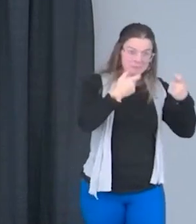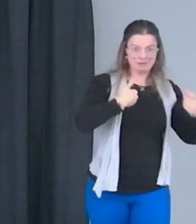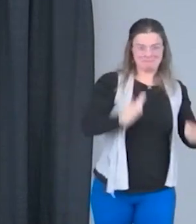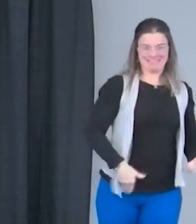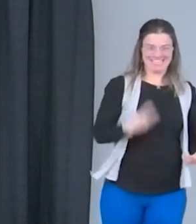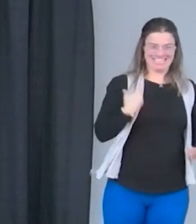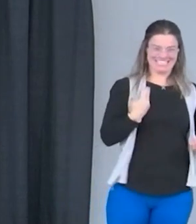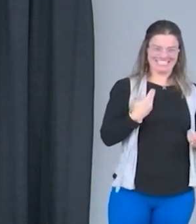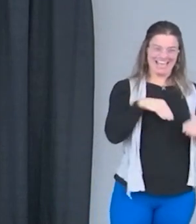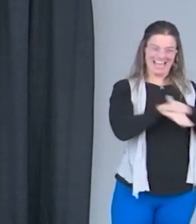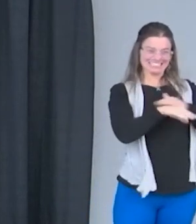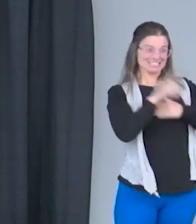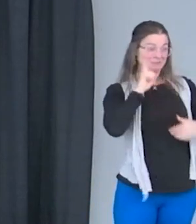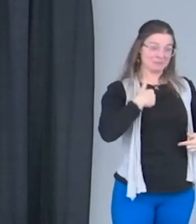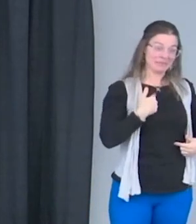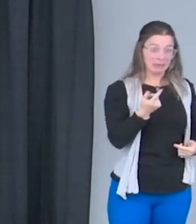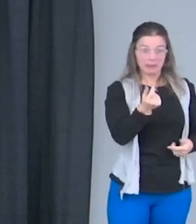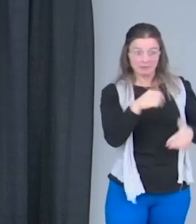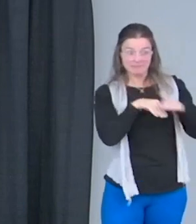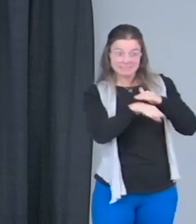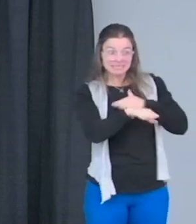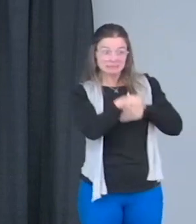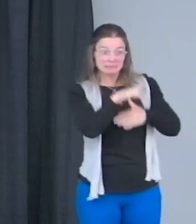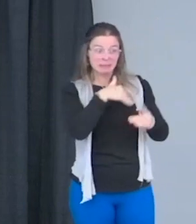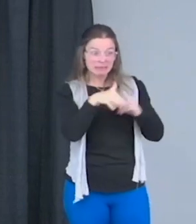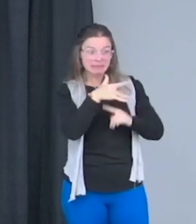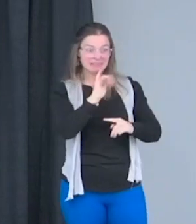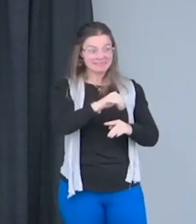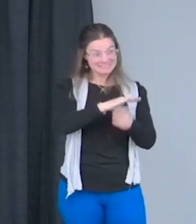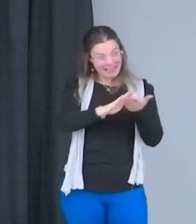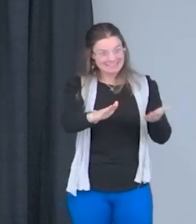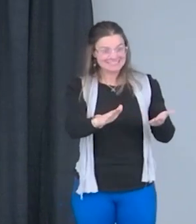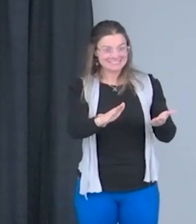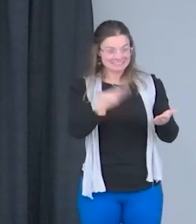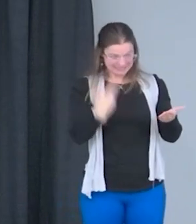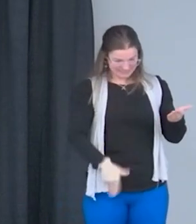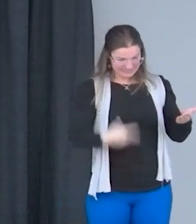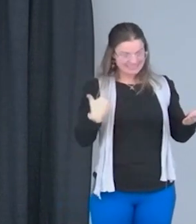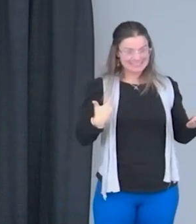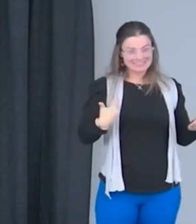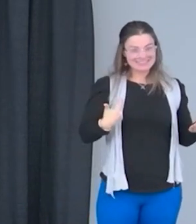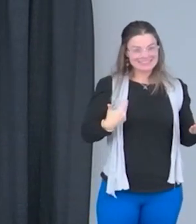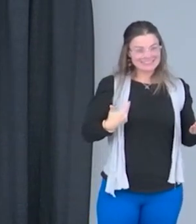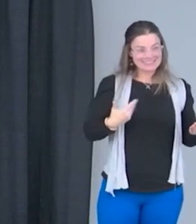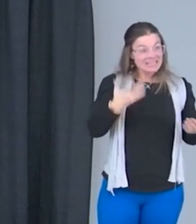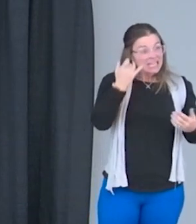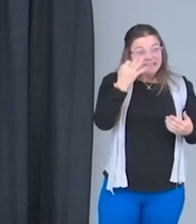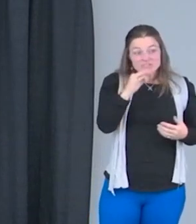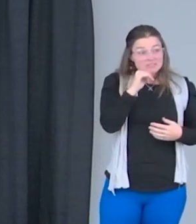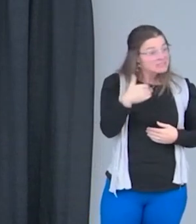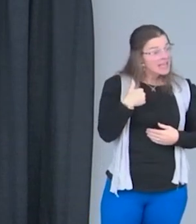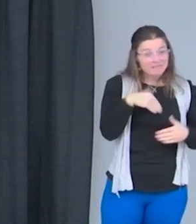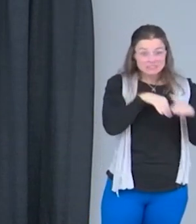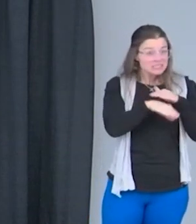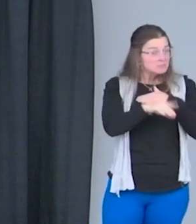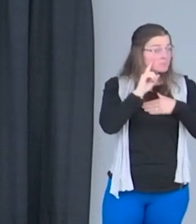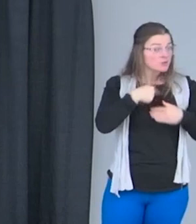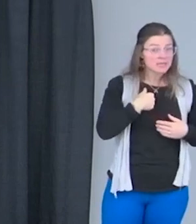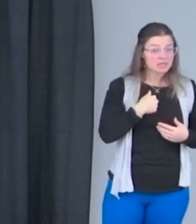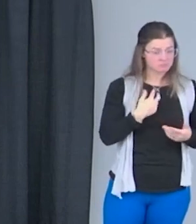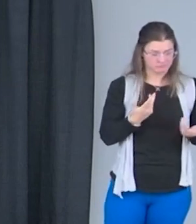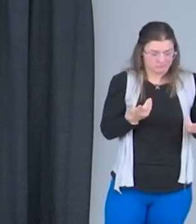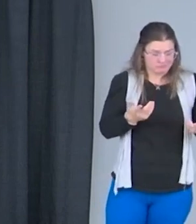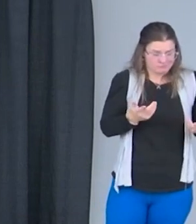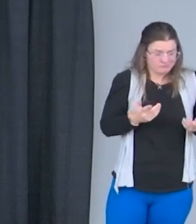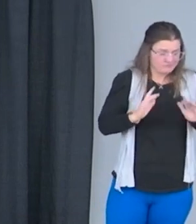You know what mean? A little bit of accessibility around. That's me. You know, and if it doesn't have that, then I don't feel any way about it. It doesn't,